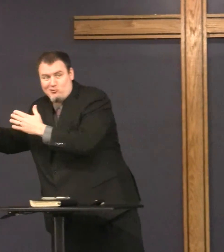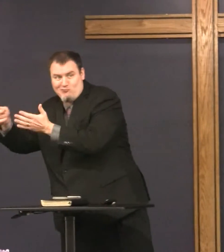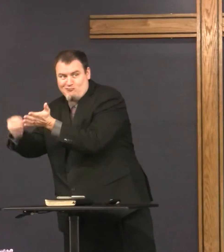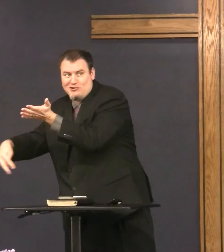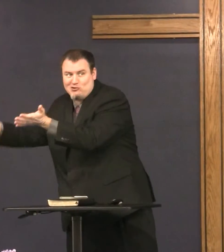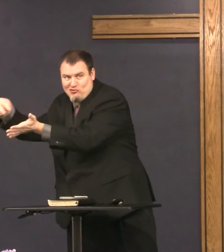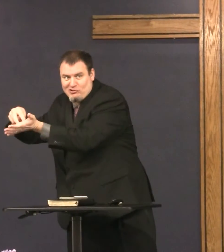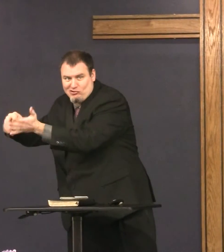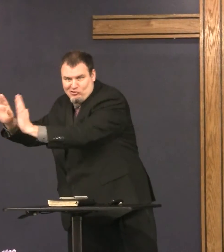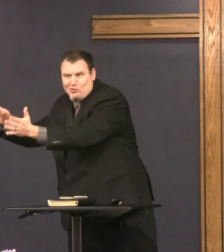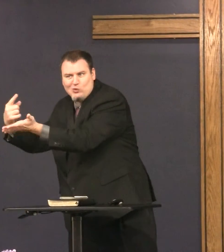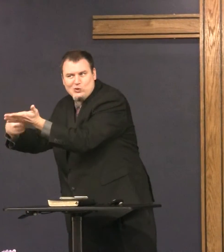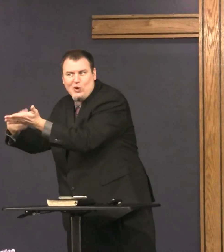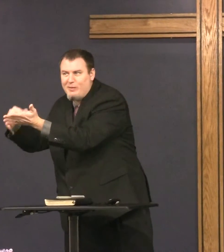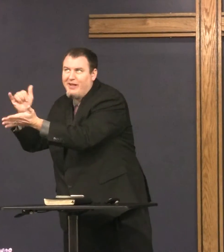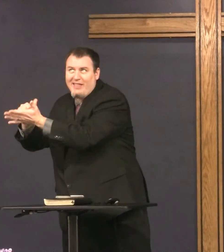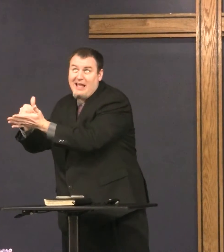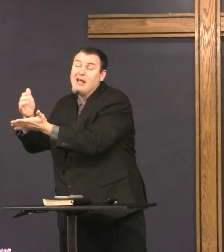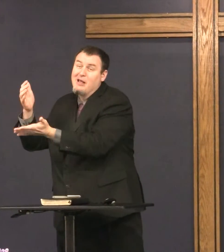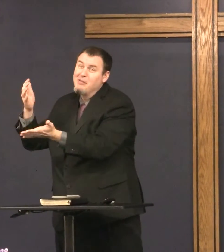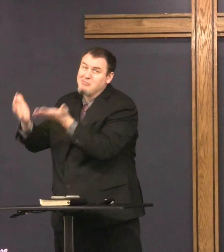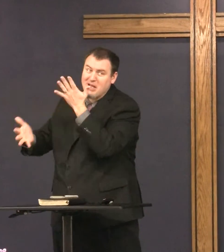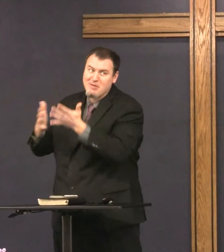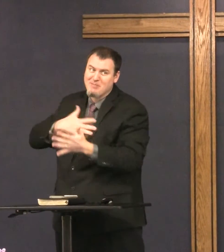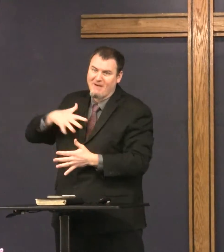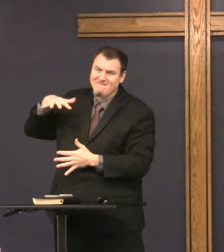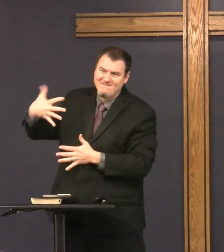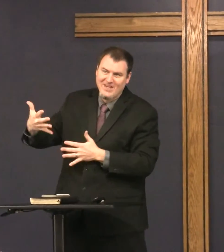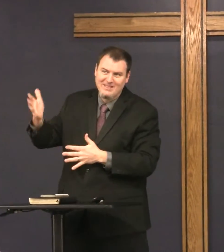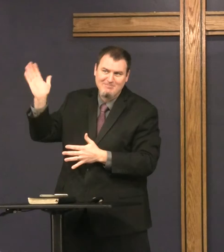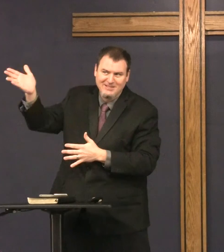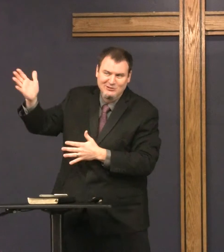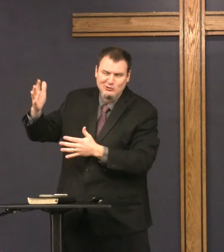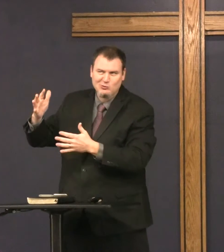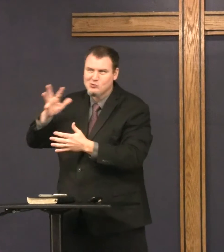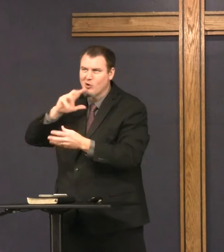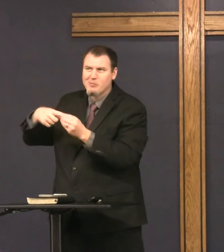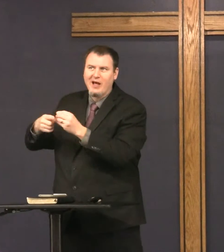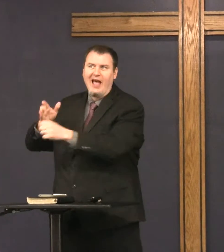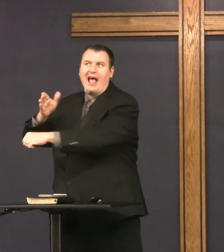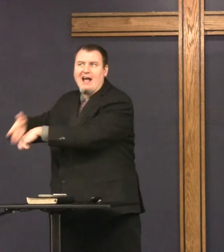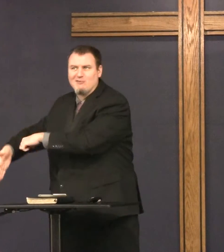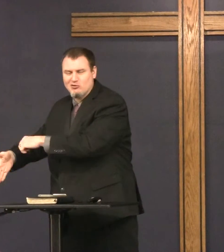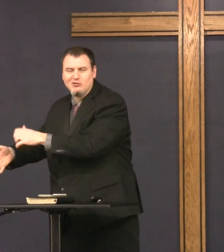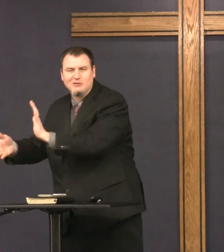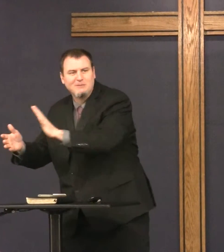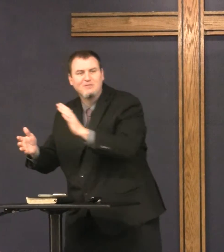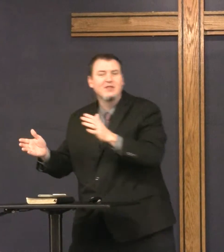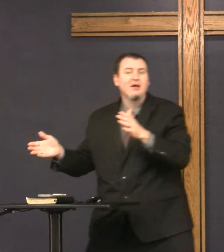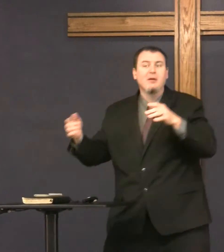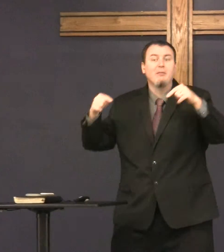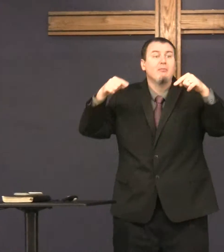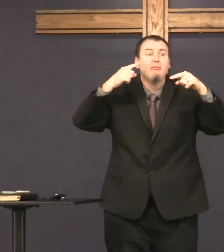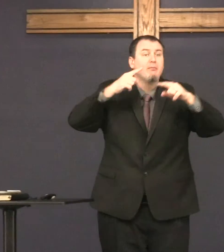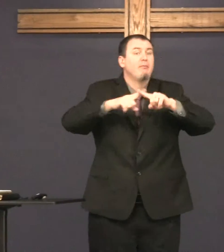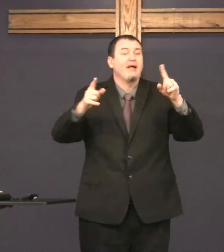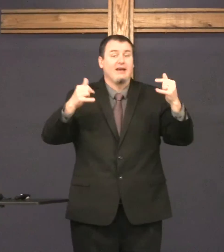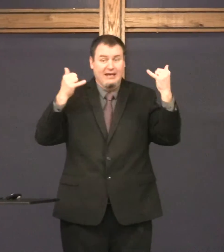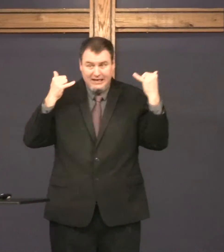happened after Jesus' resurrection. we, I'm not in my fifth message talking